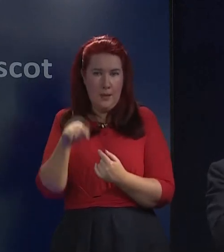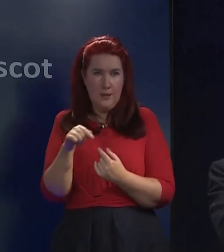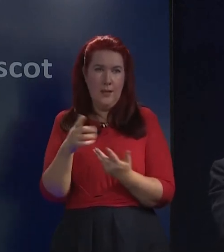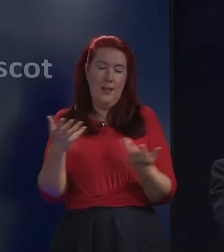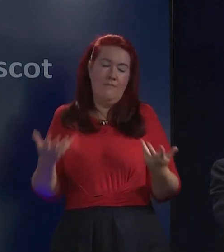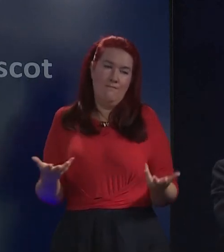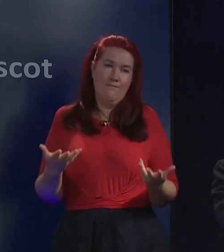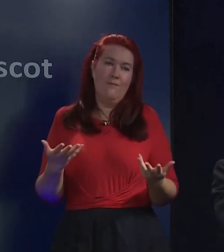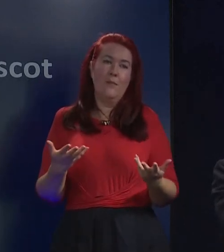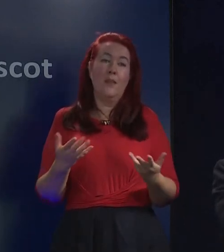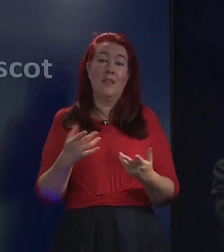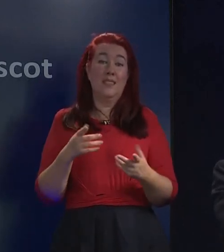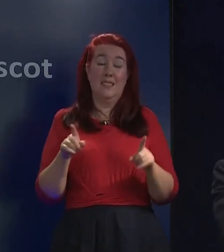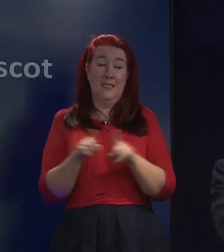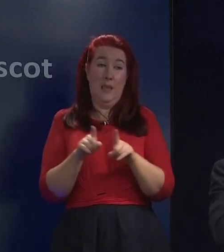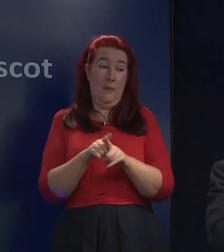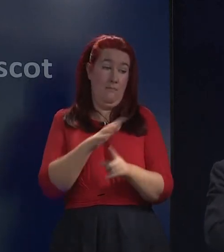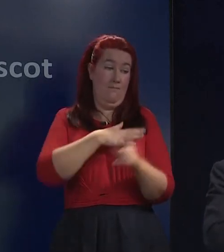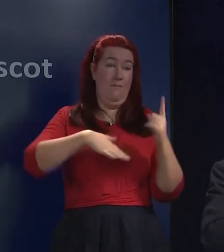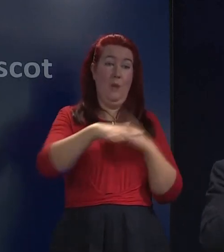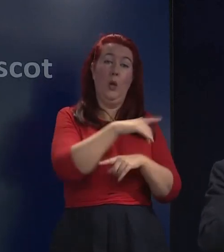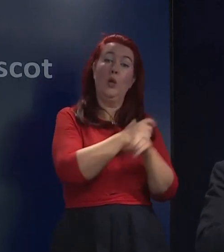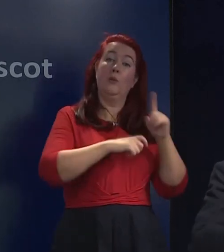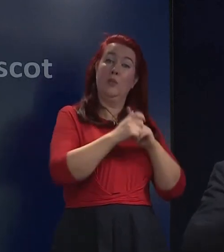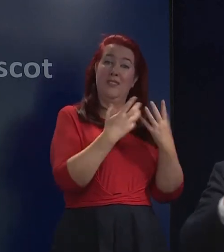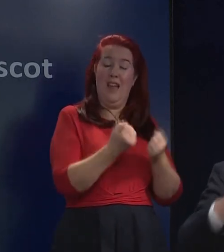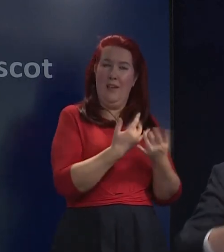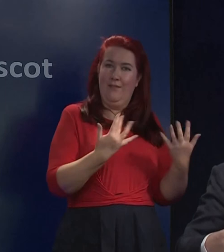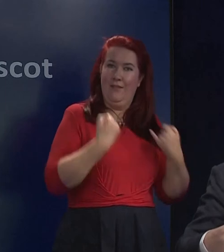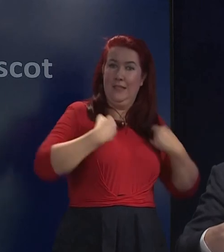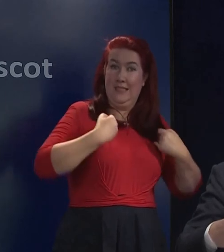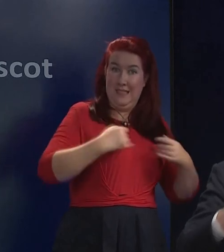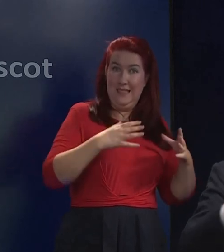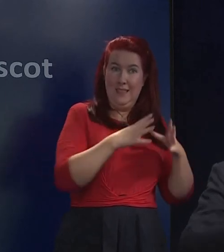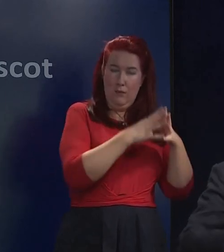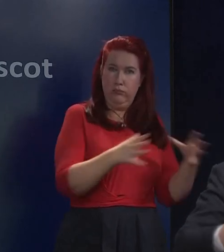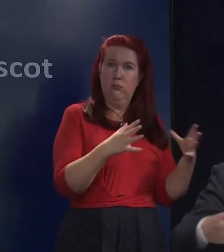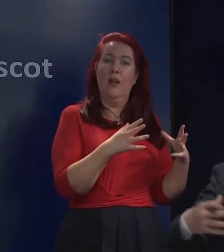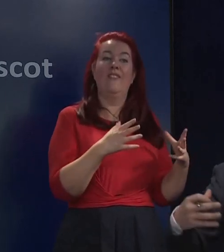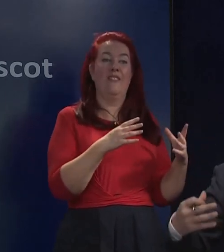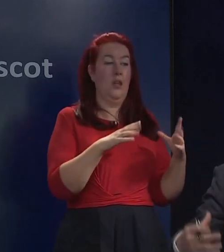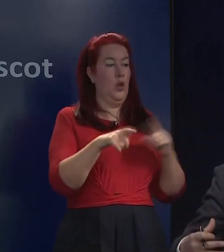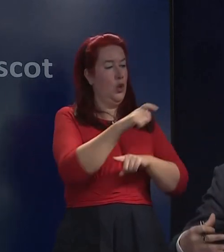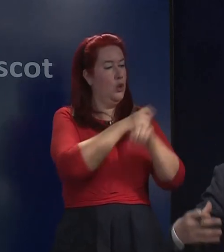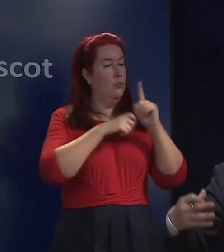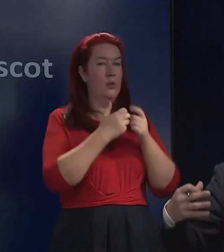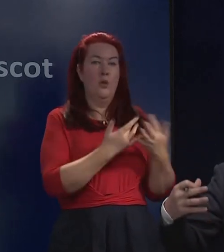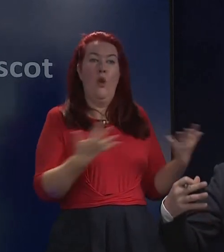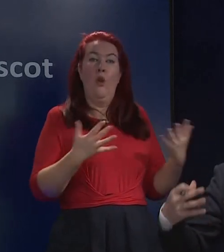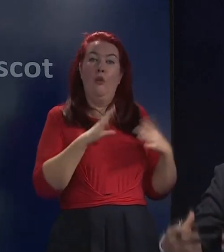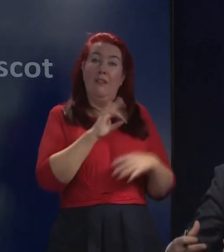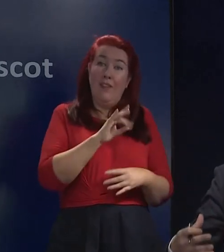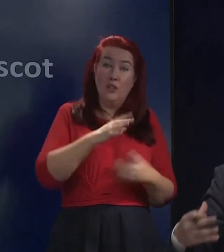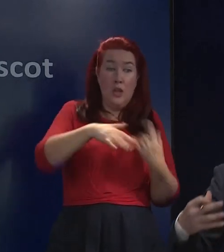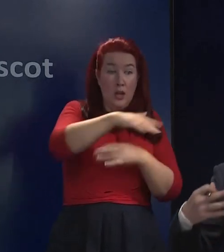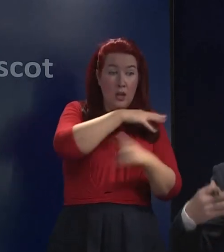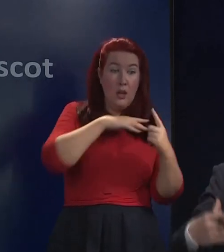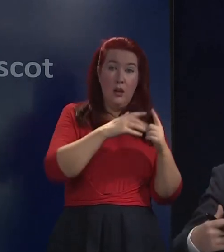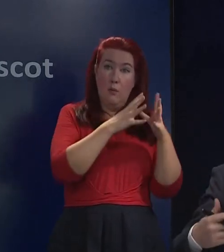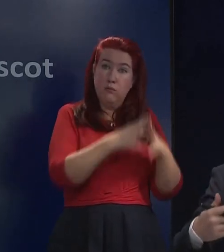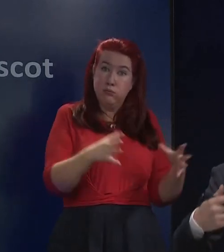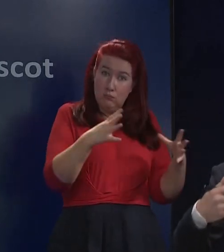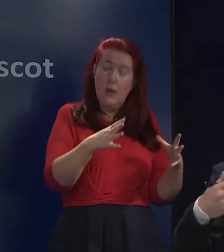of the disease burden that there is in the community. There's a direct correlation between how much infection you have within communities,